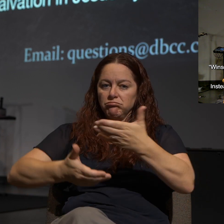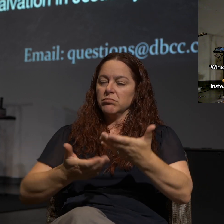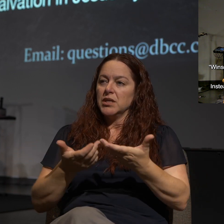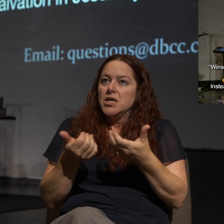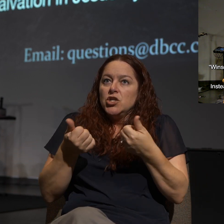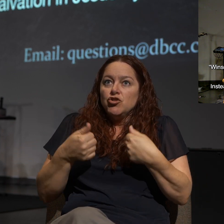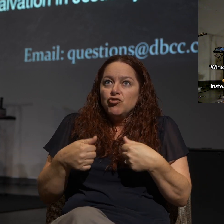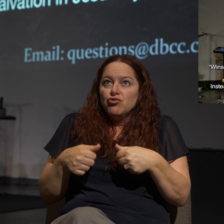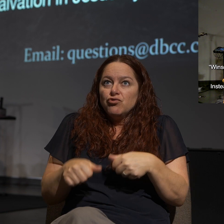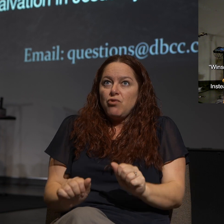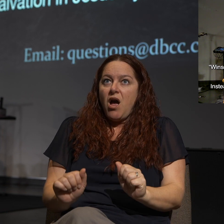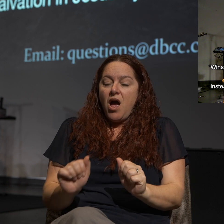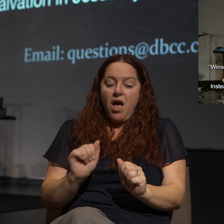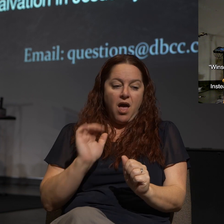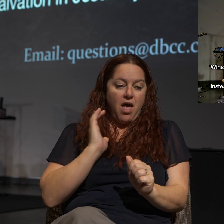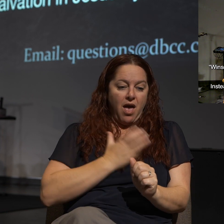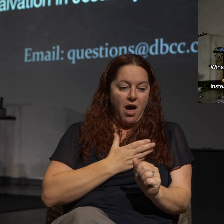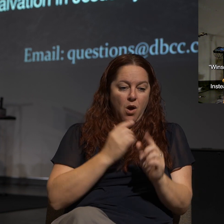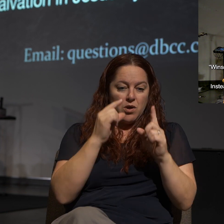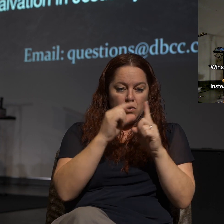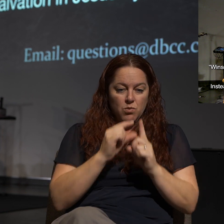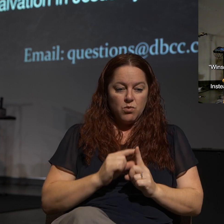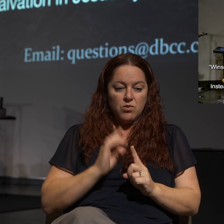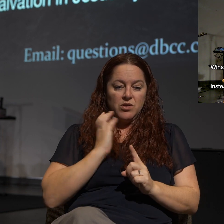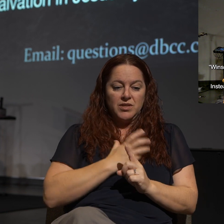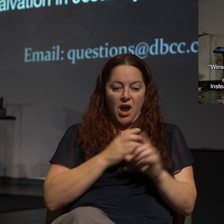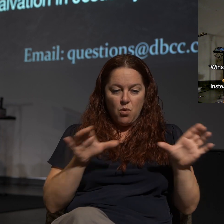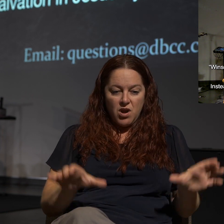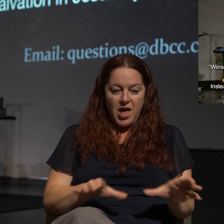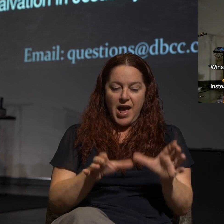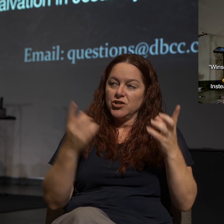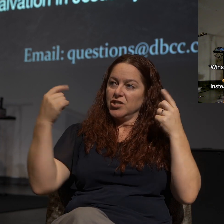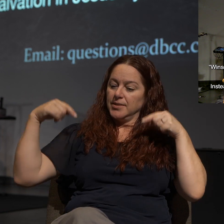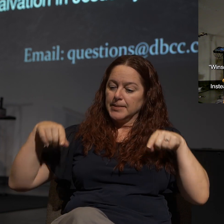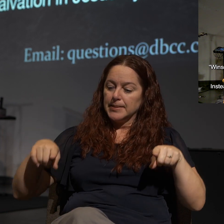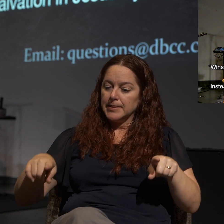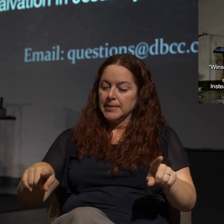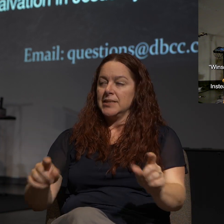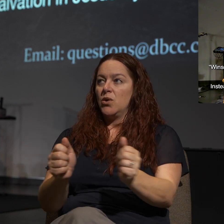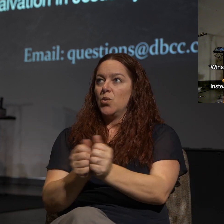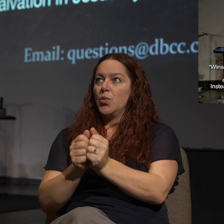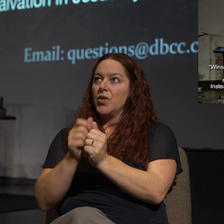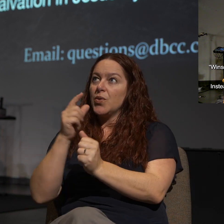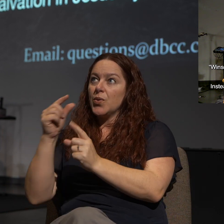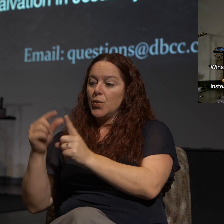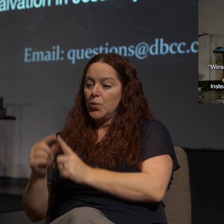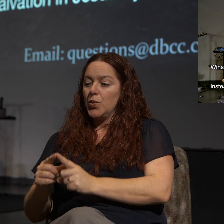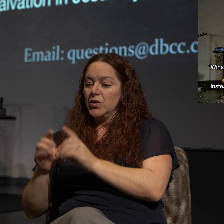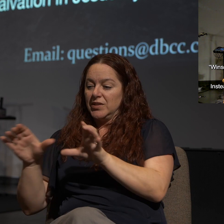align our words and actions with the words and actions of Jesus